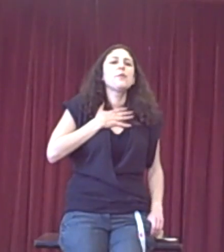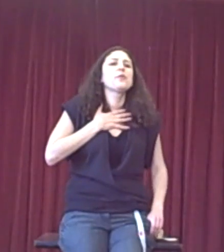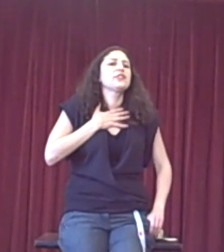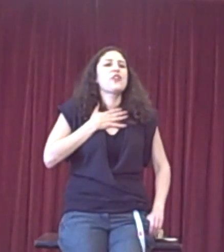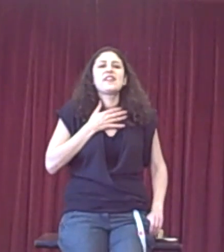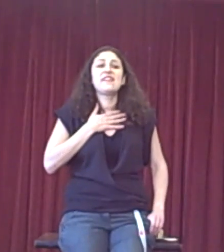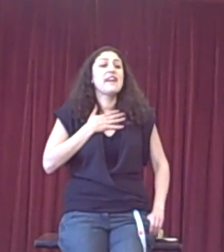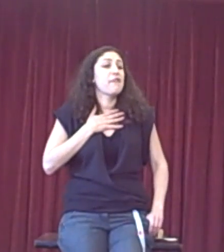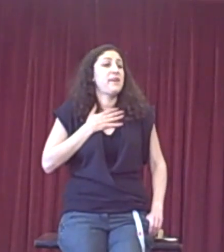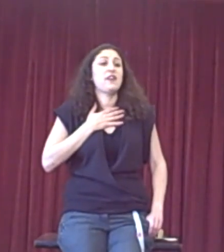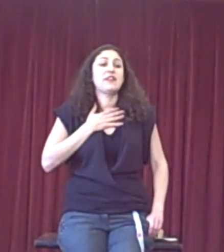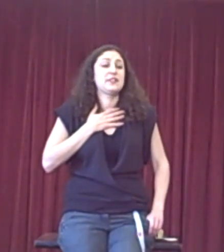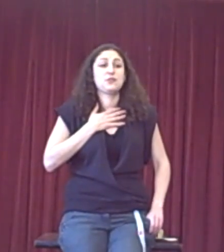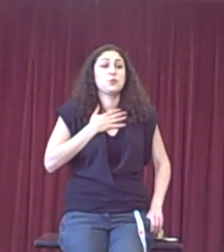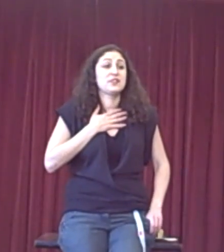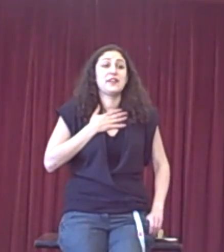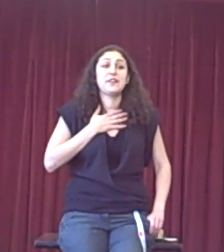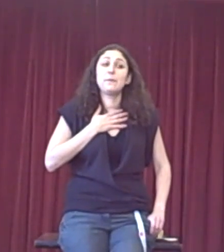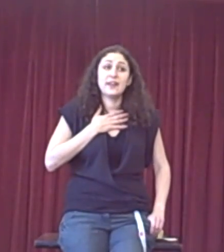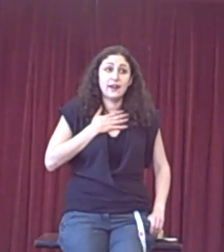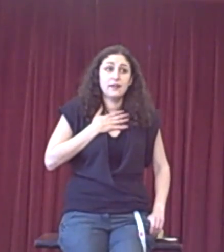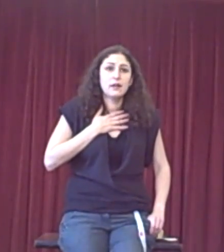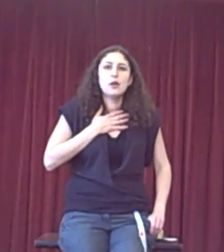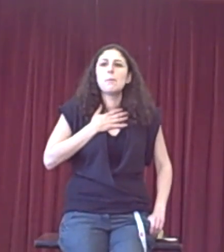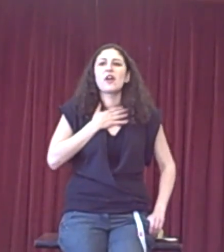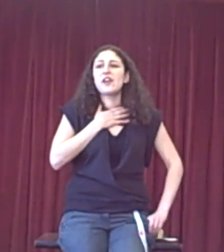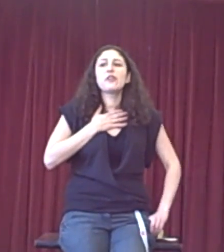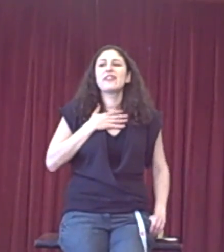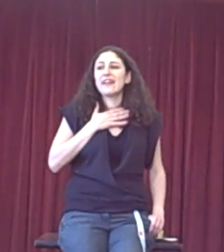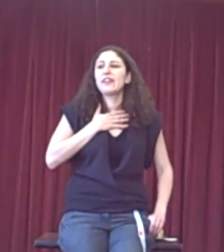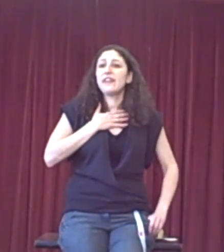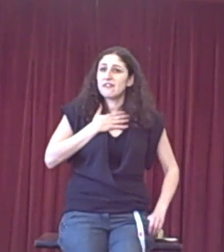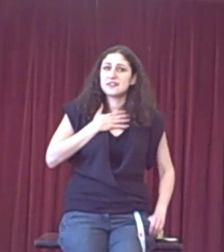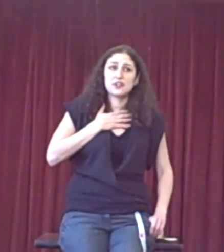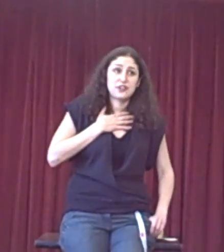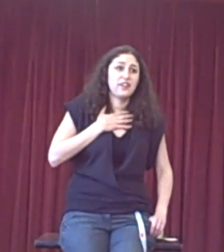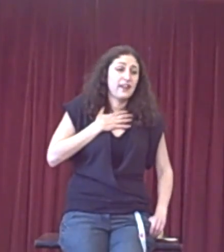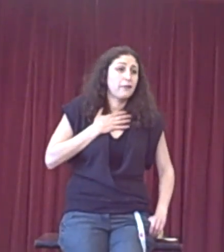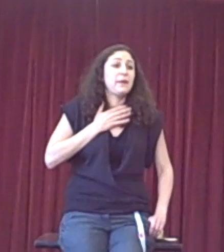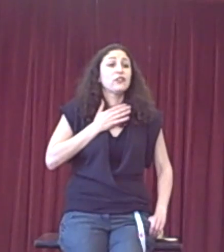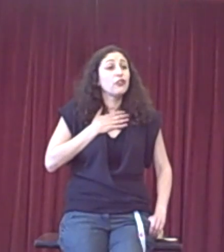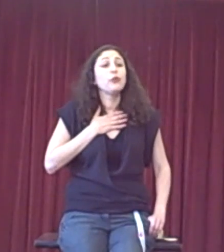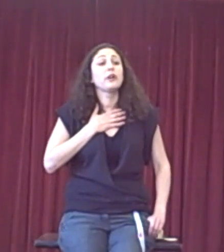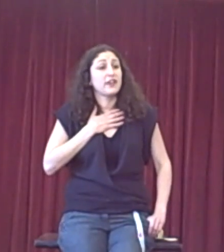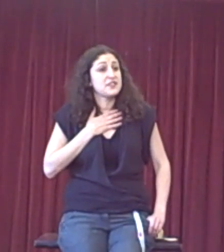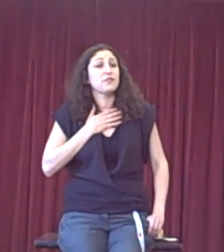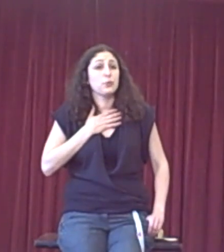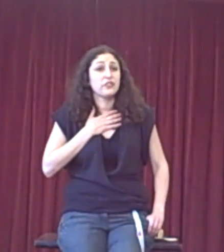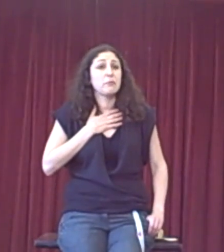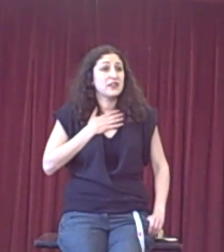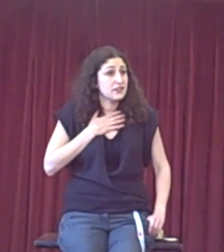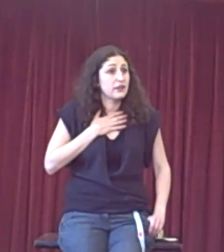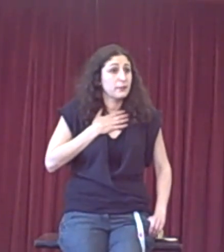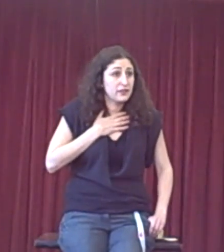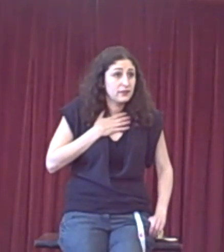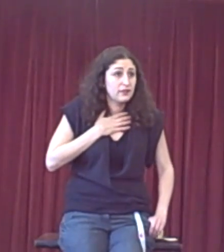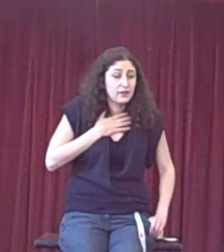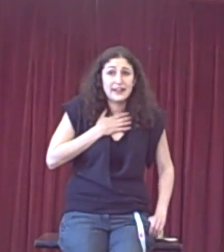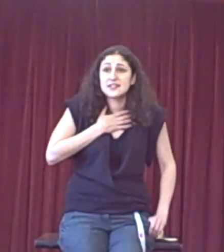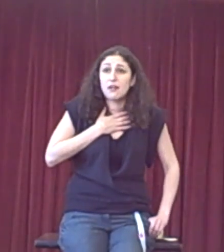I would always try to never be aggressive towards another speaker. But I don't think that there is such a thing as being too aggressive towards somebody's argument. Like, it's an